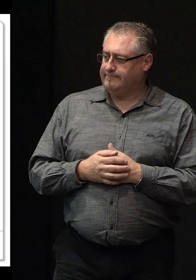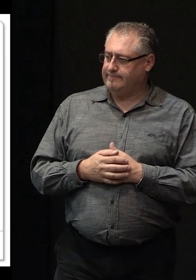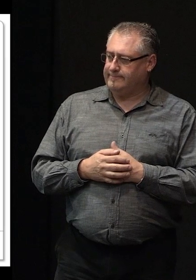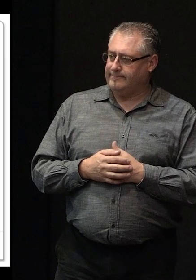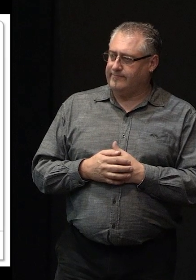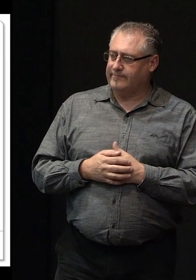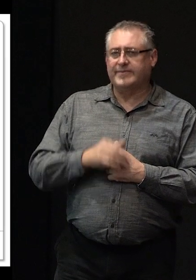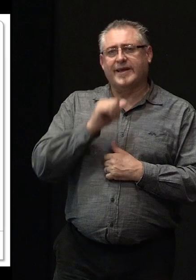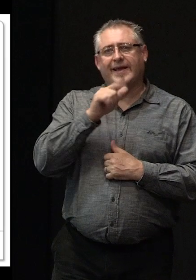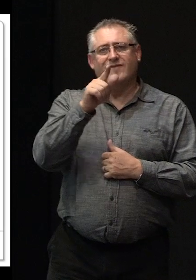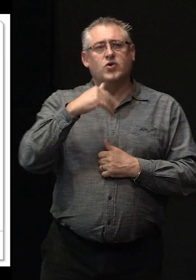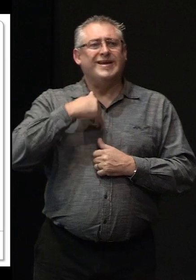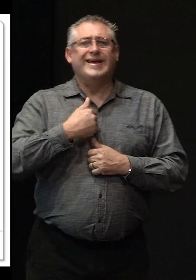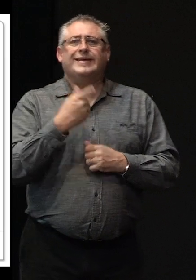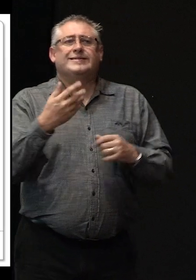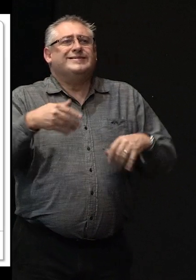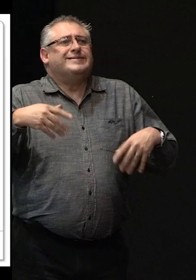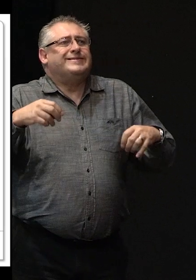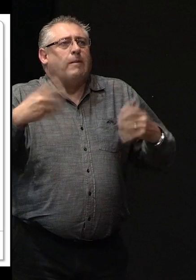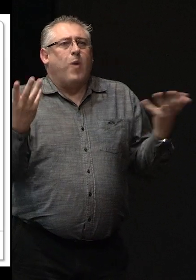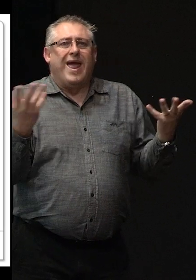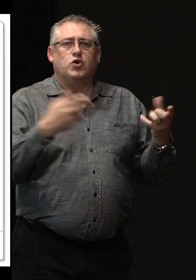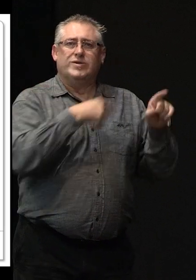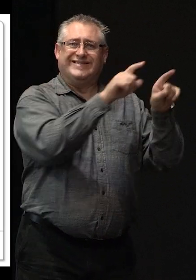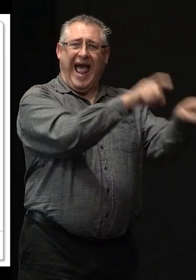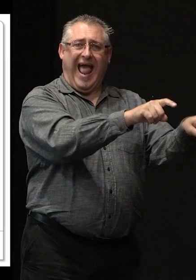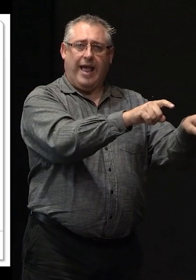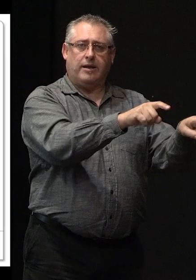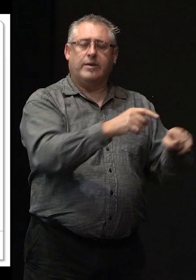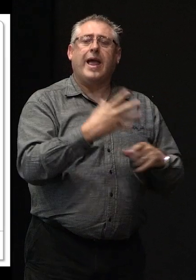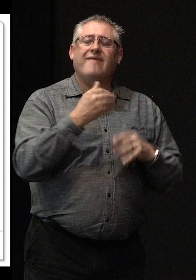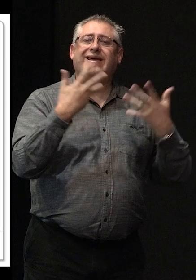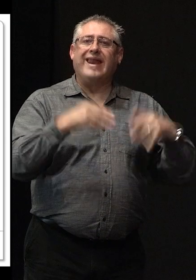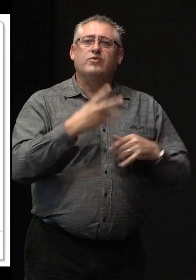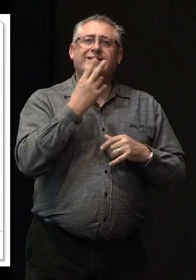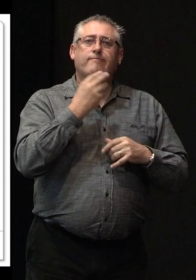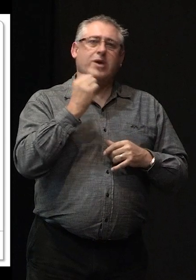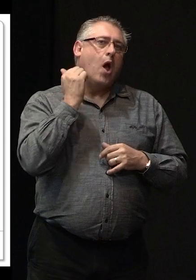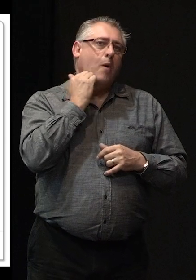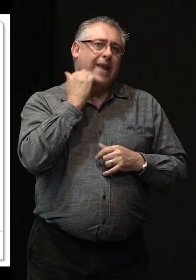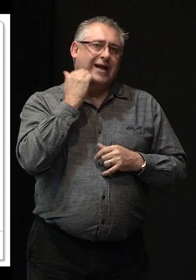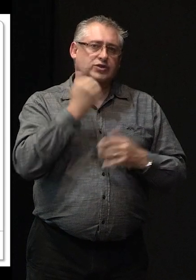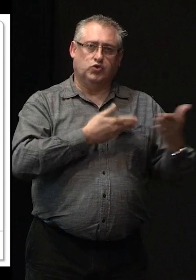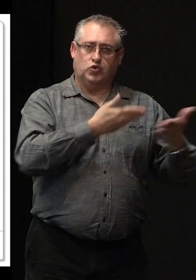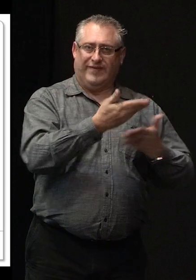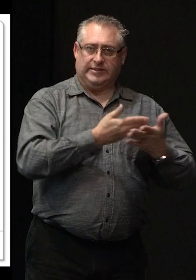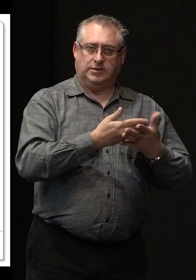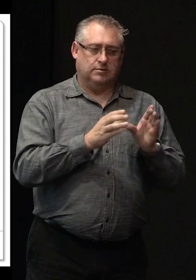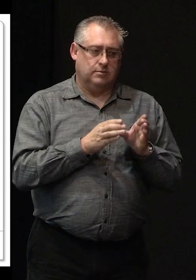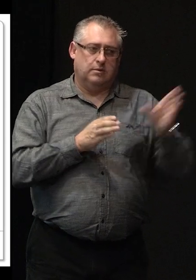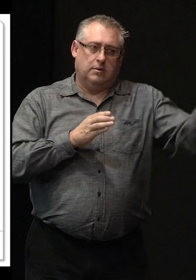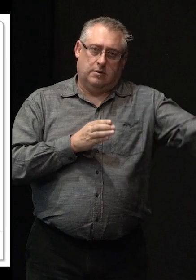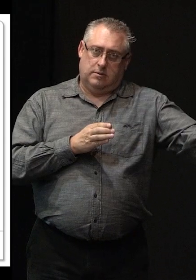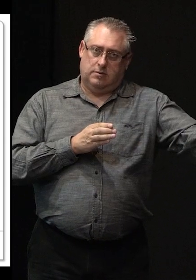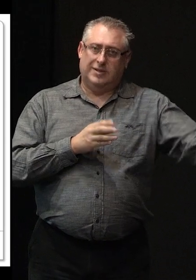if you need somewhere to stay there's the Canterbury earthquake temporary accommodation service some of you